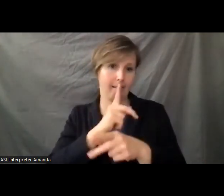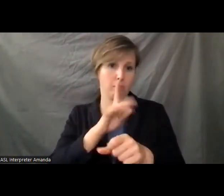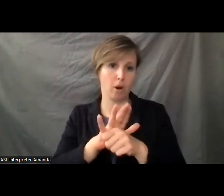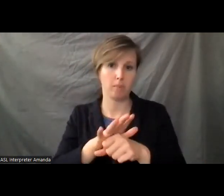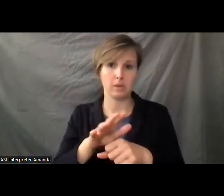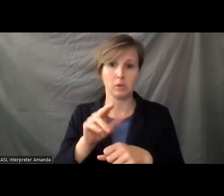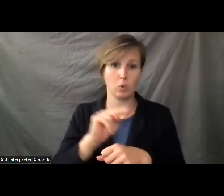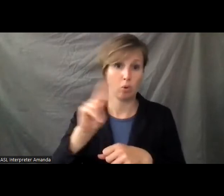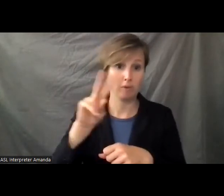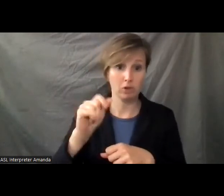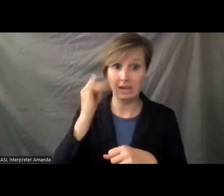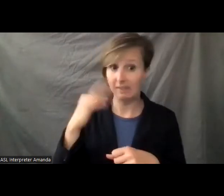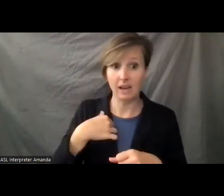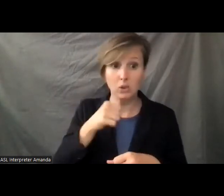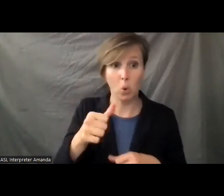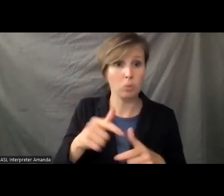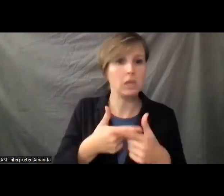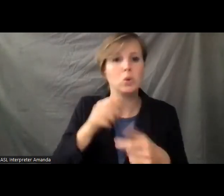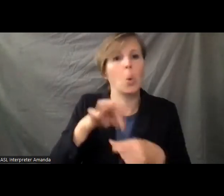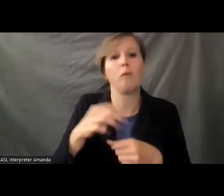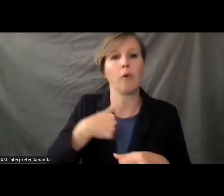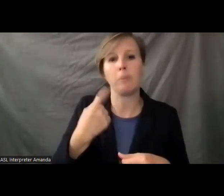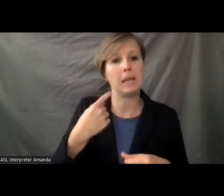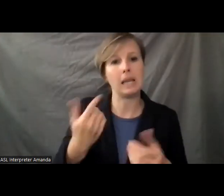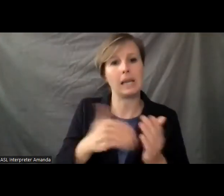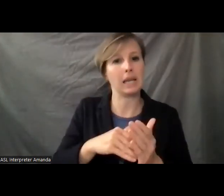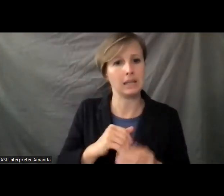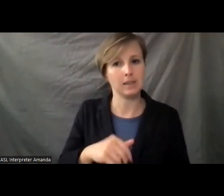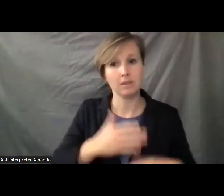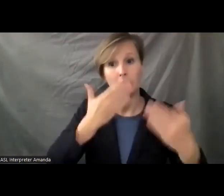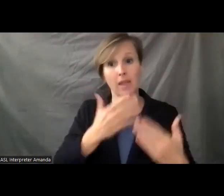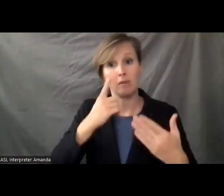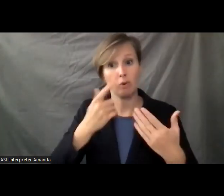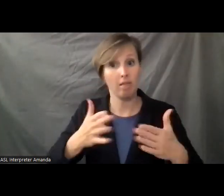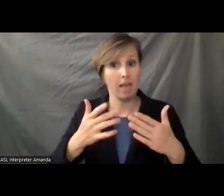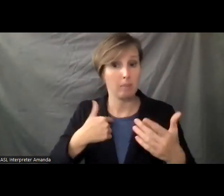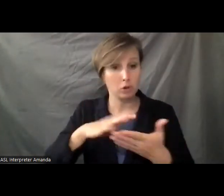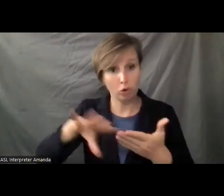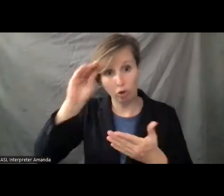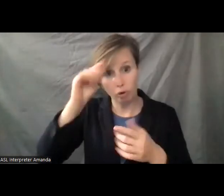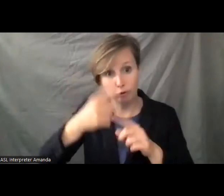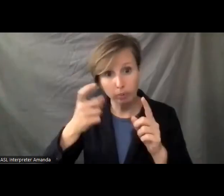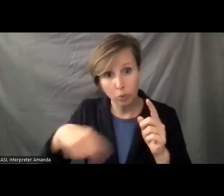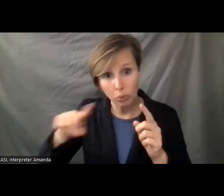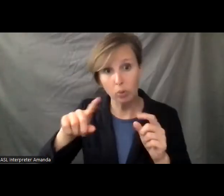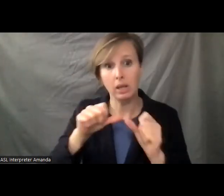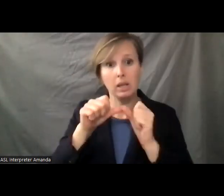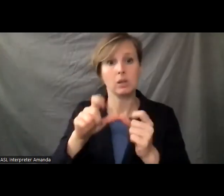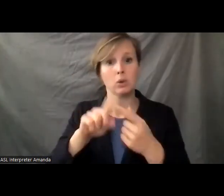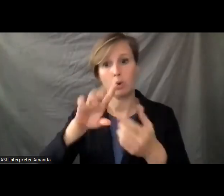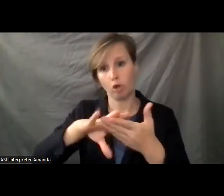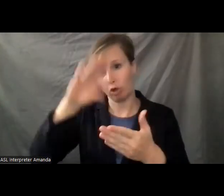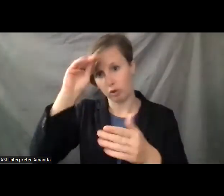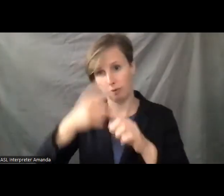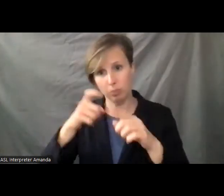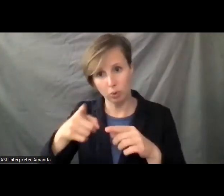me out of office. So thank you again for allowing me to be here. Thank you for allowing me to learn from you and to continue to learn from you. And